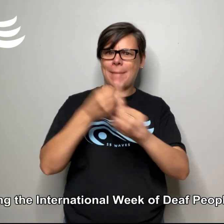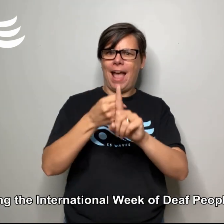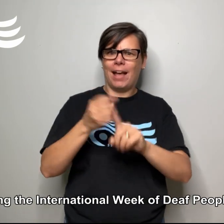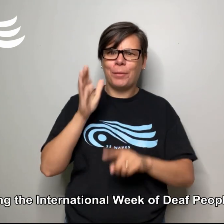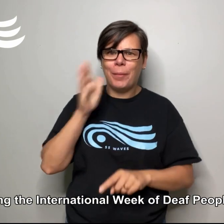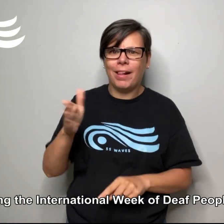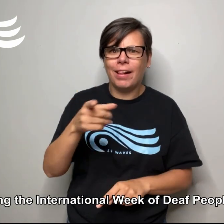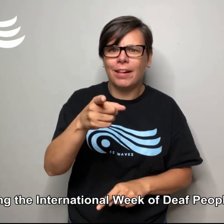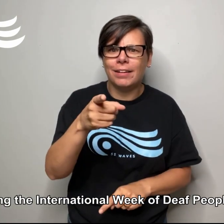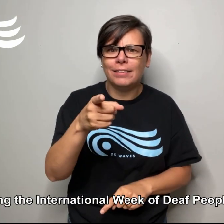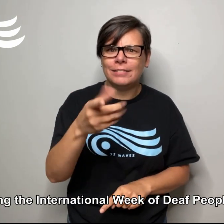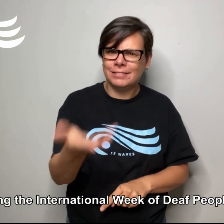People in Kingston.